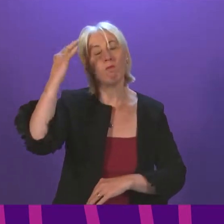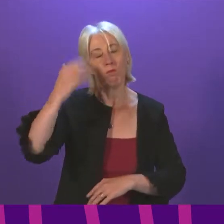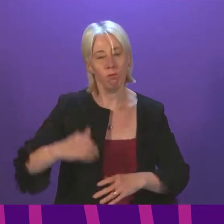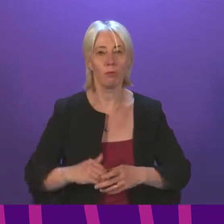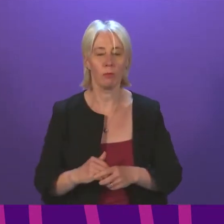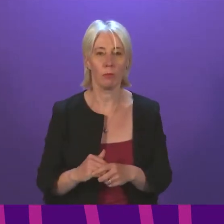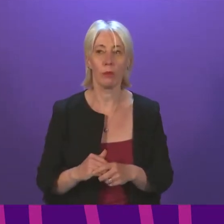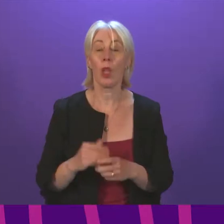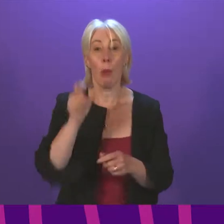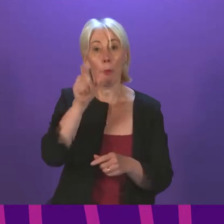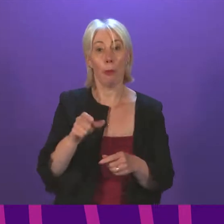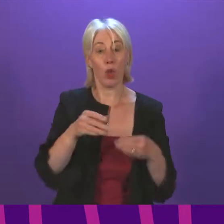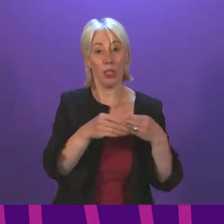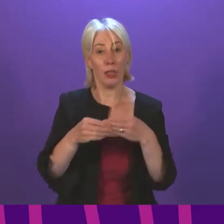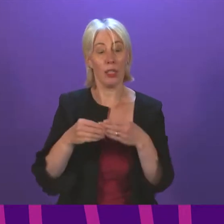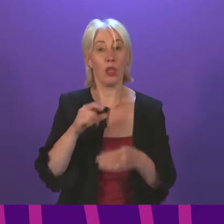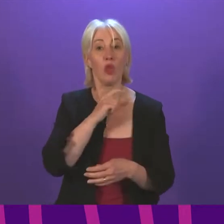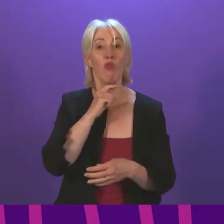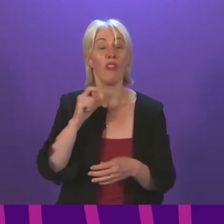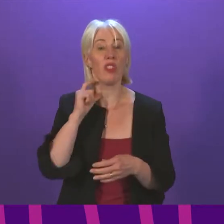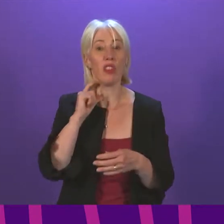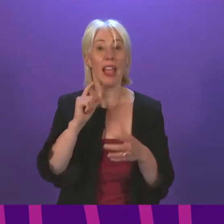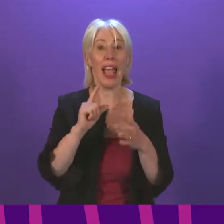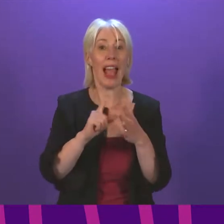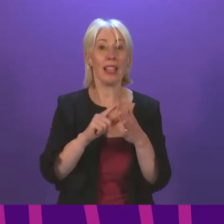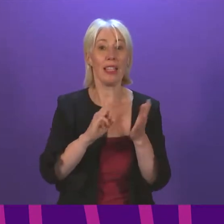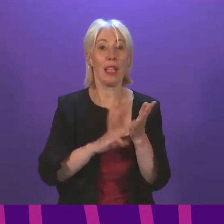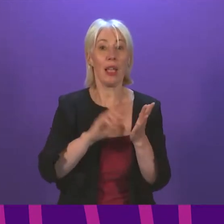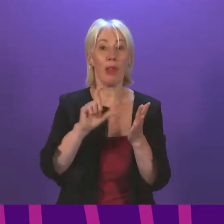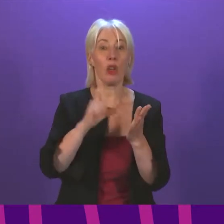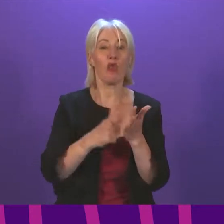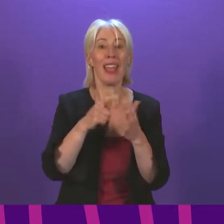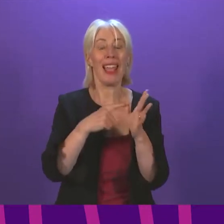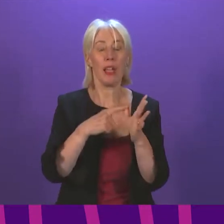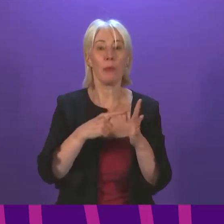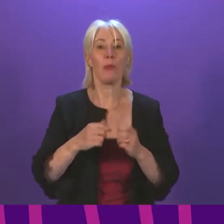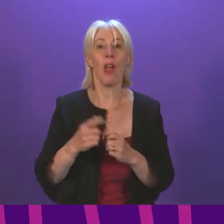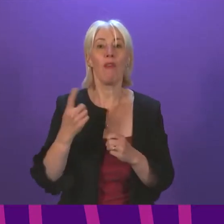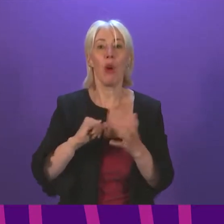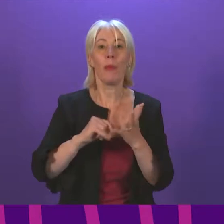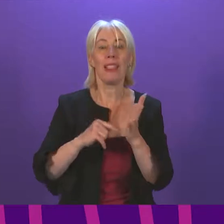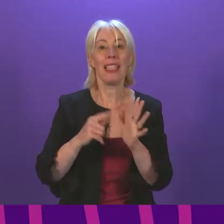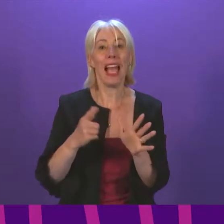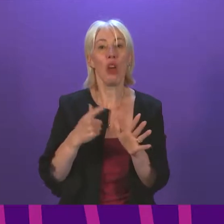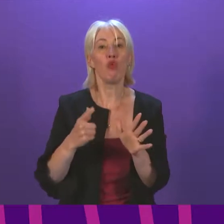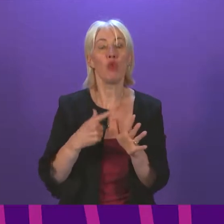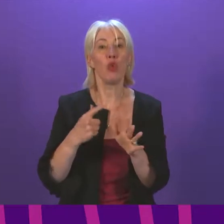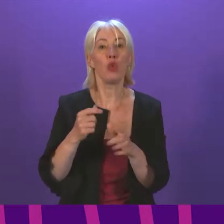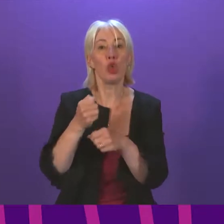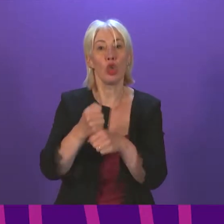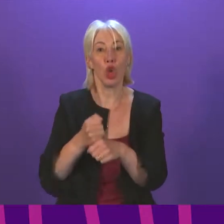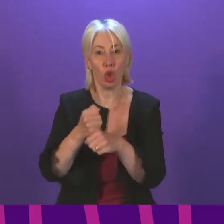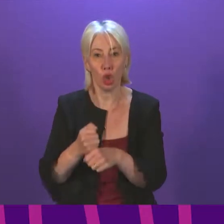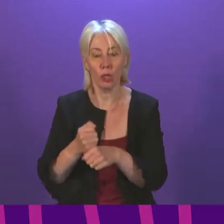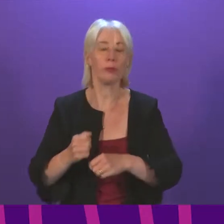time for reflection leader today is Reverend Elsie McRae, Minister, St Andrews Parish Church linked with Kirkpatrick